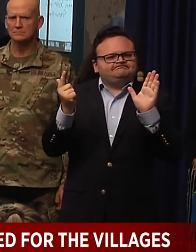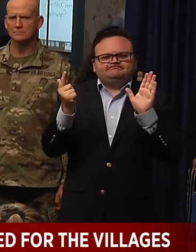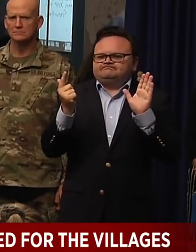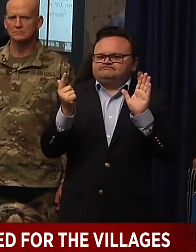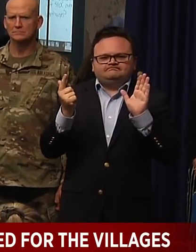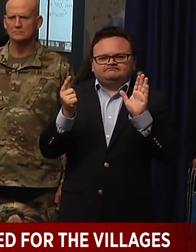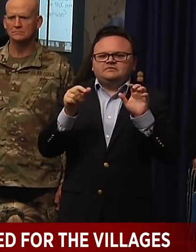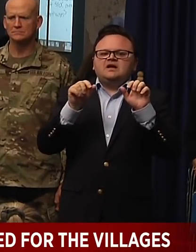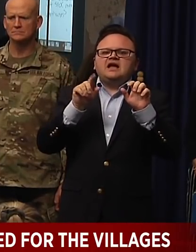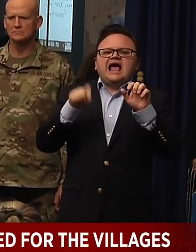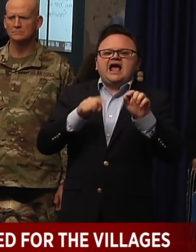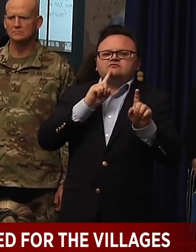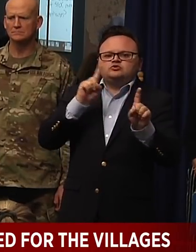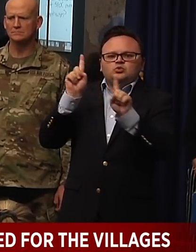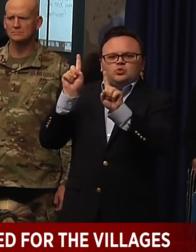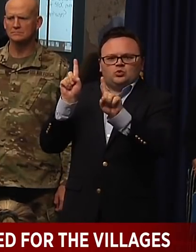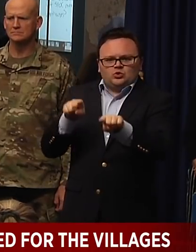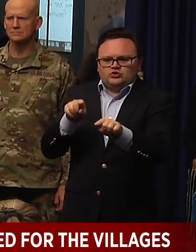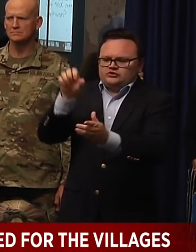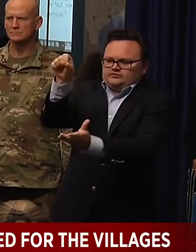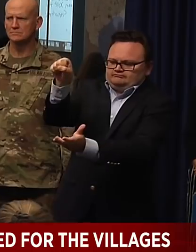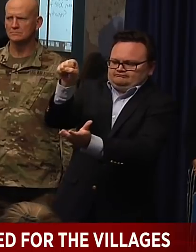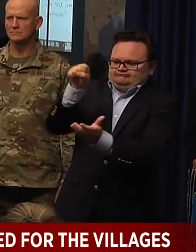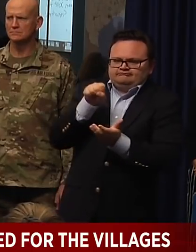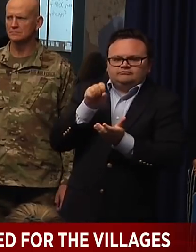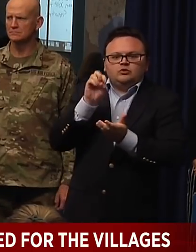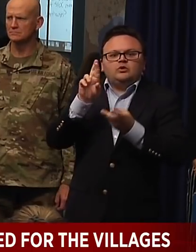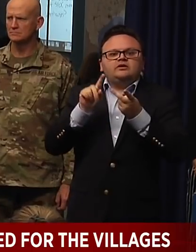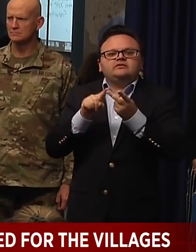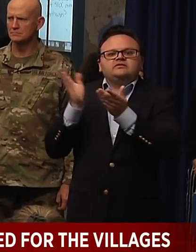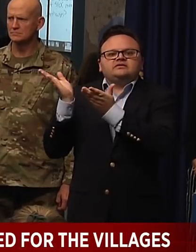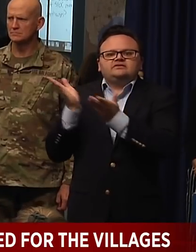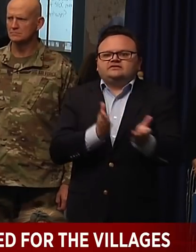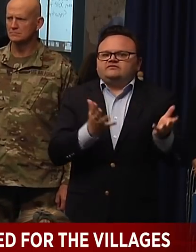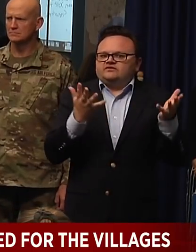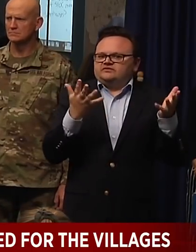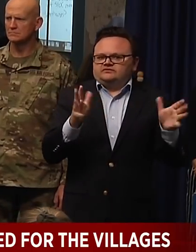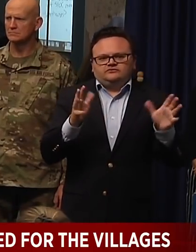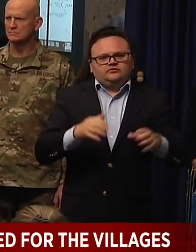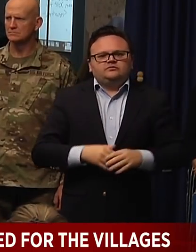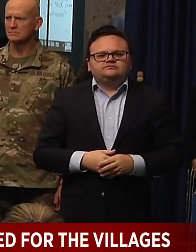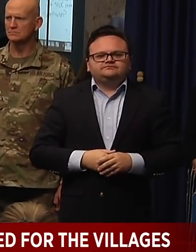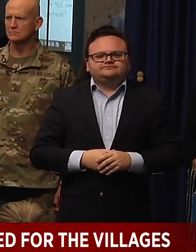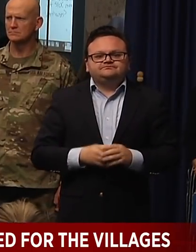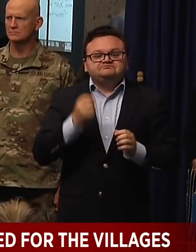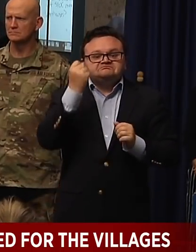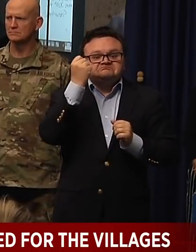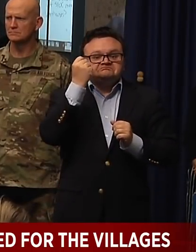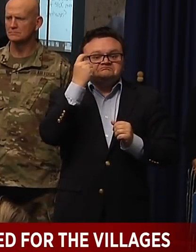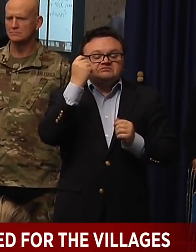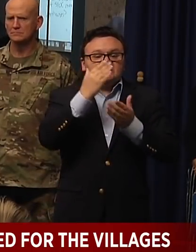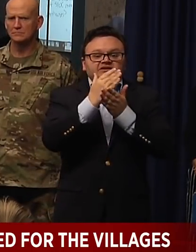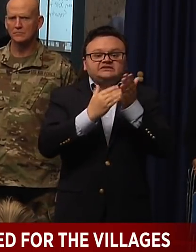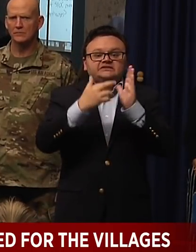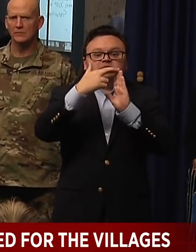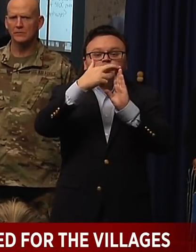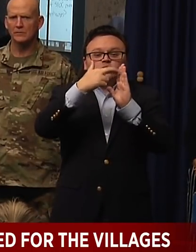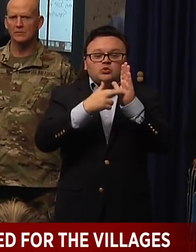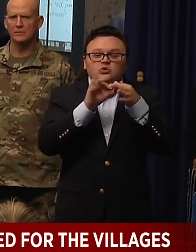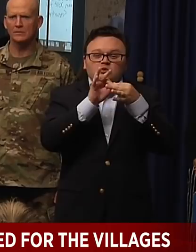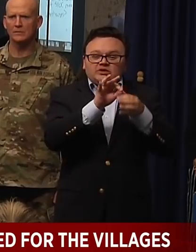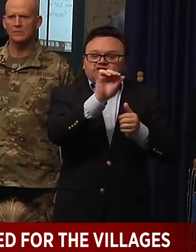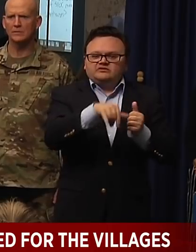survive in this environment. But one way I think we can help them is I have waived applicable regulations, and we will allow